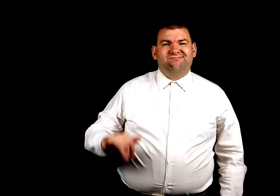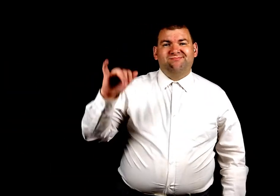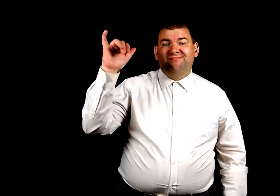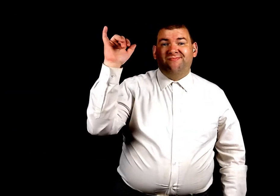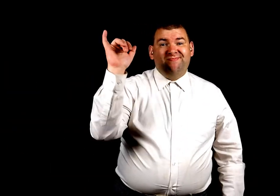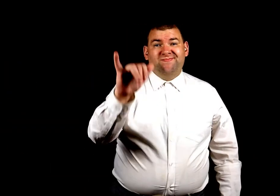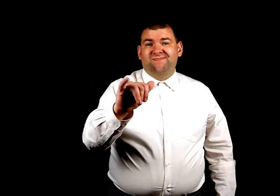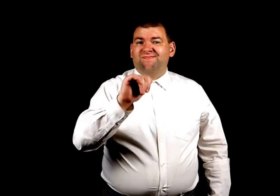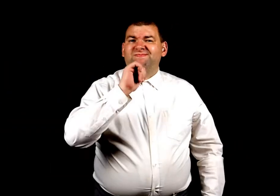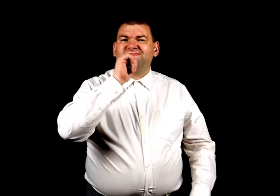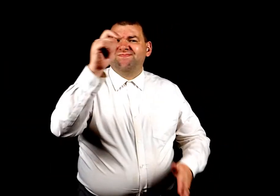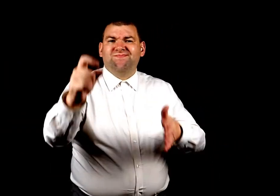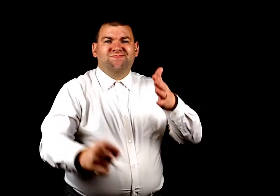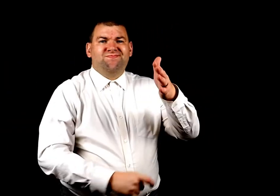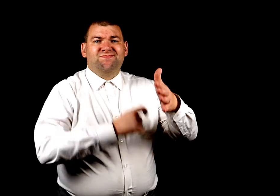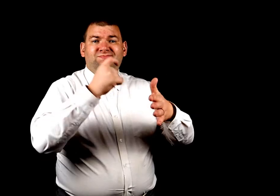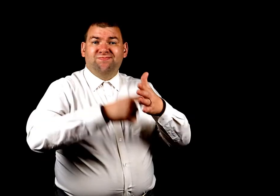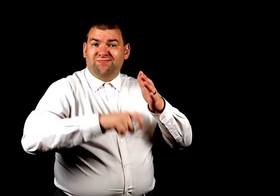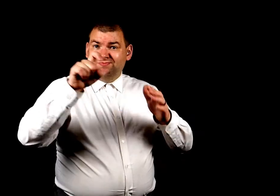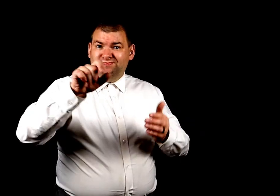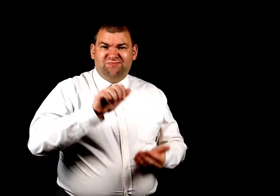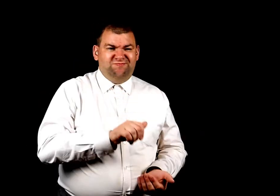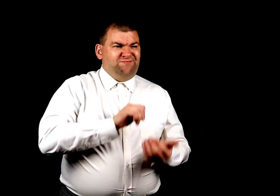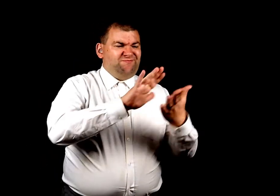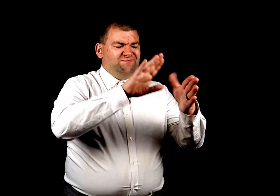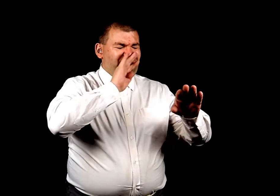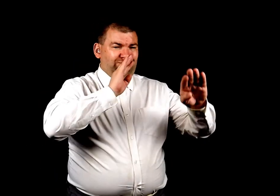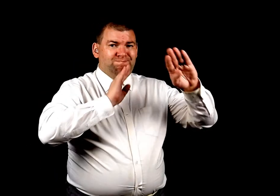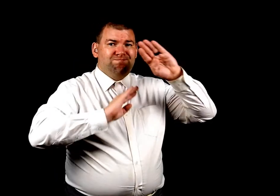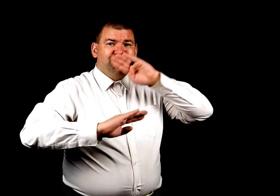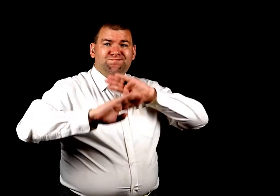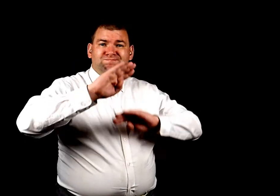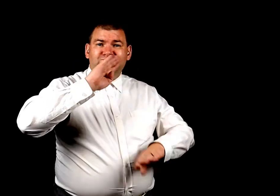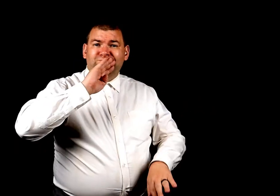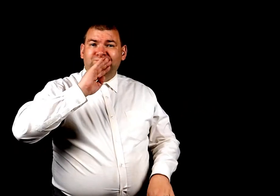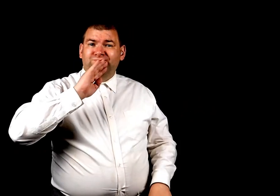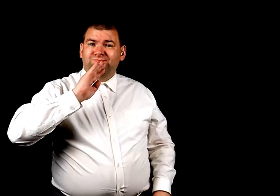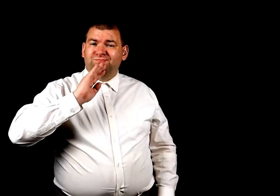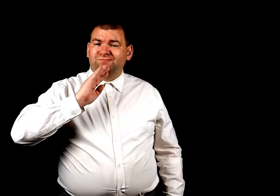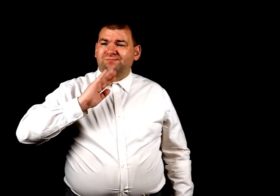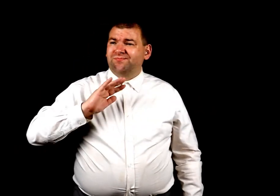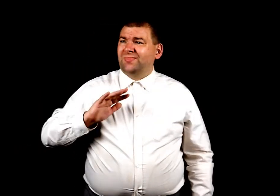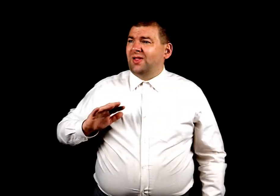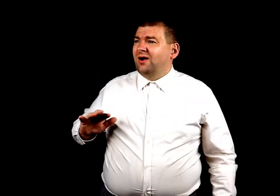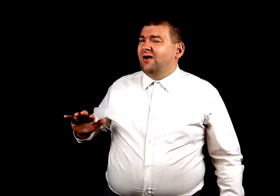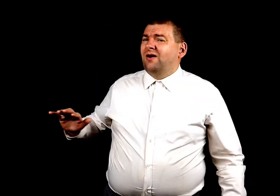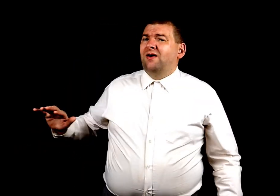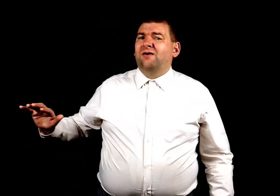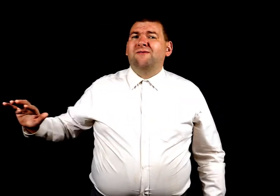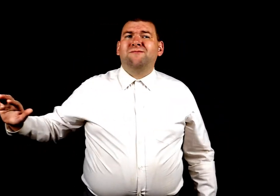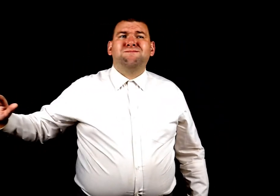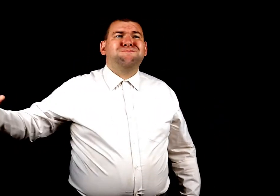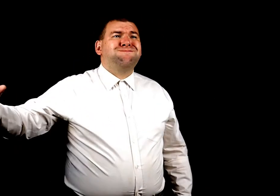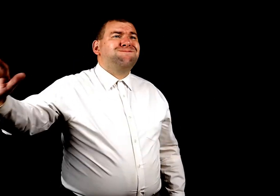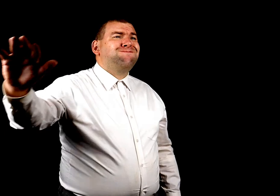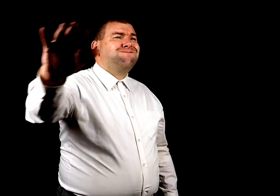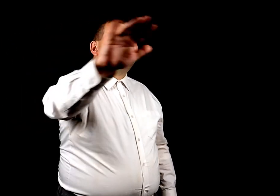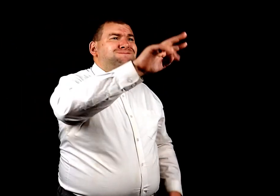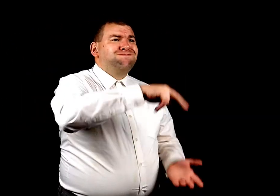This is not a price He should even have to pay They stood